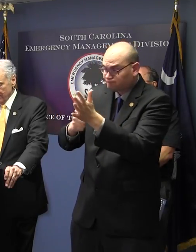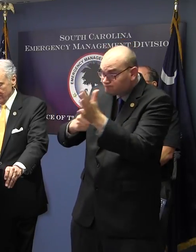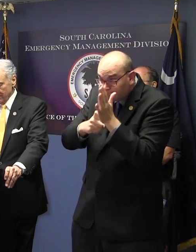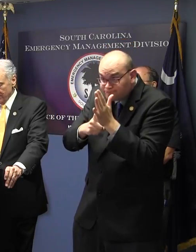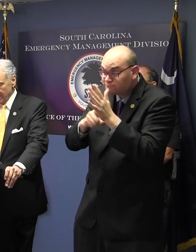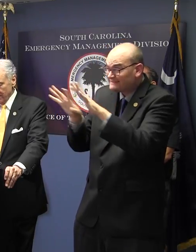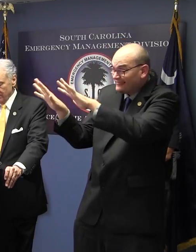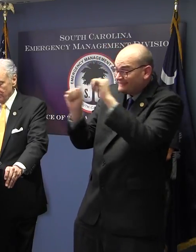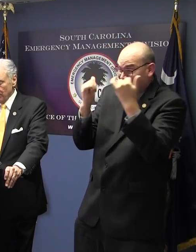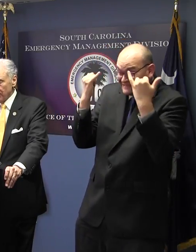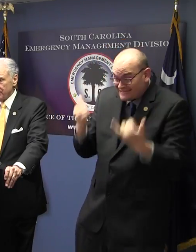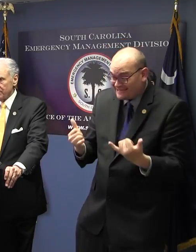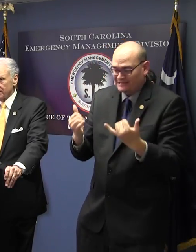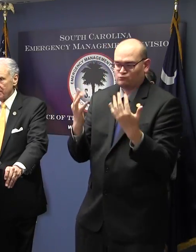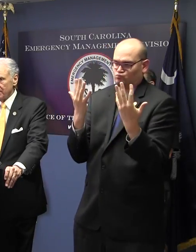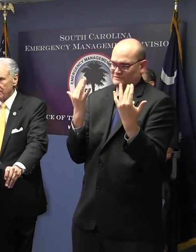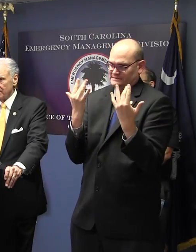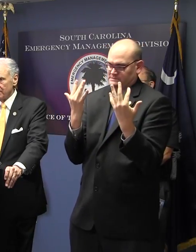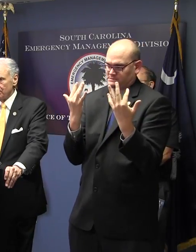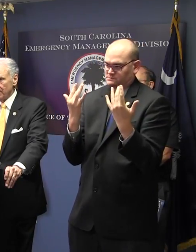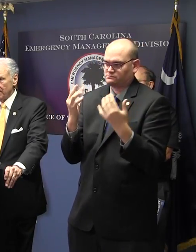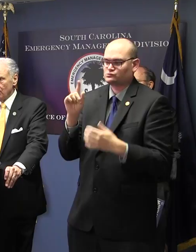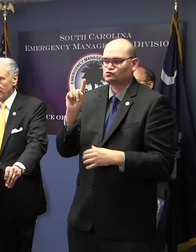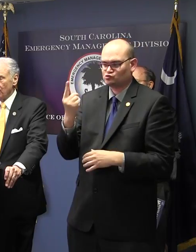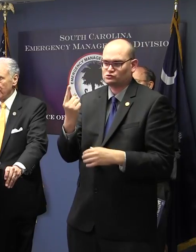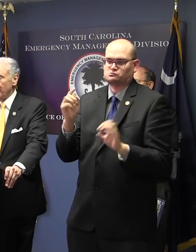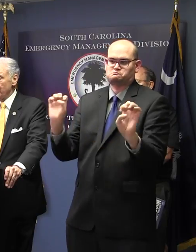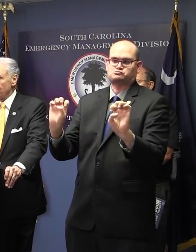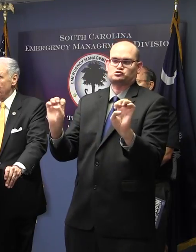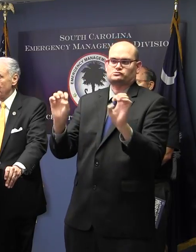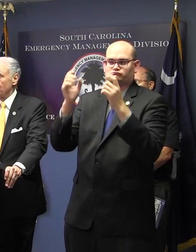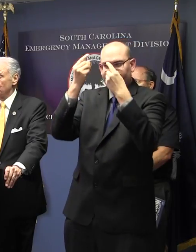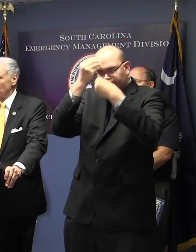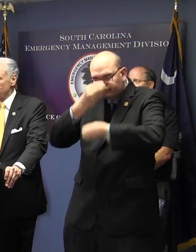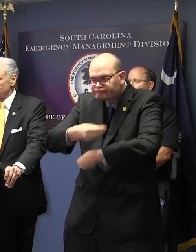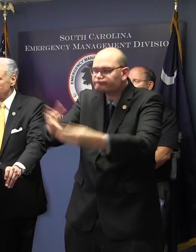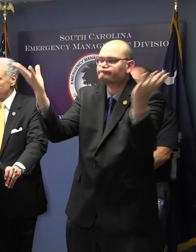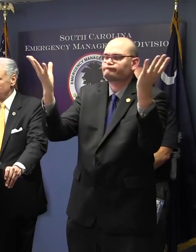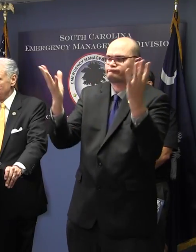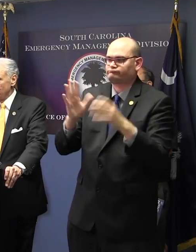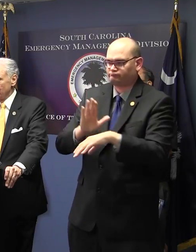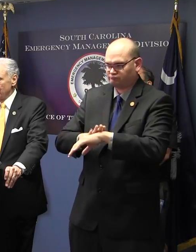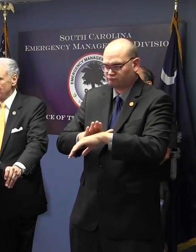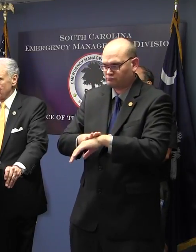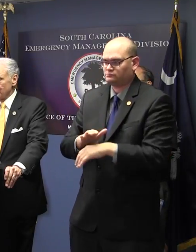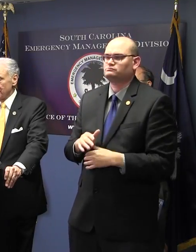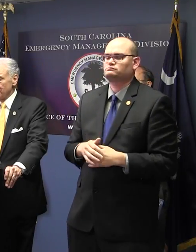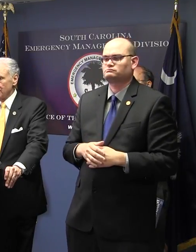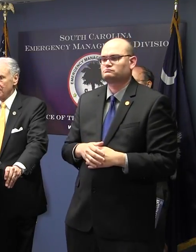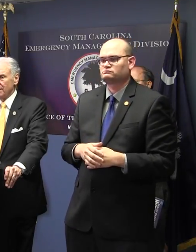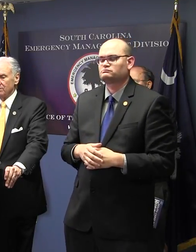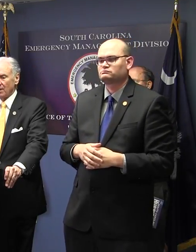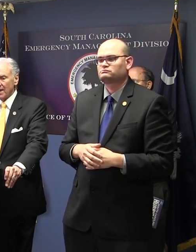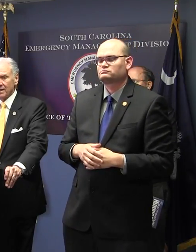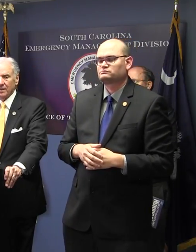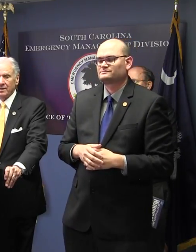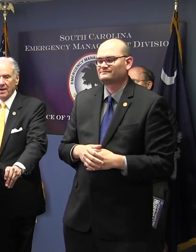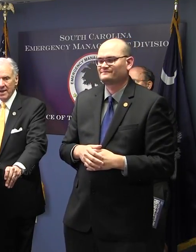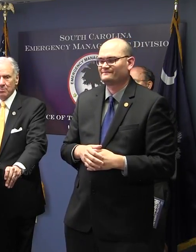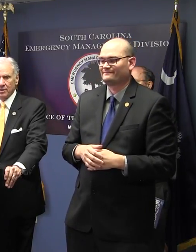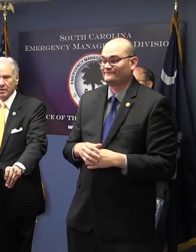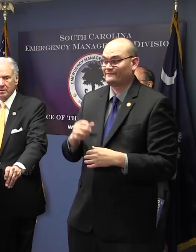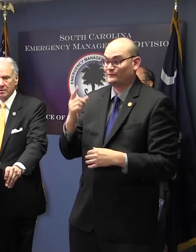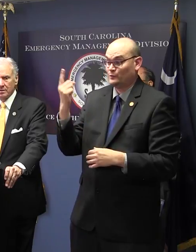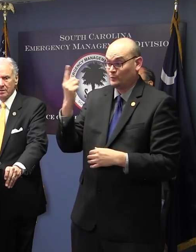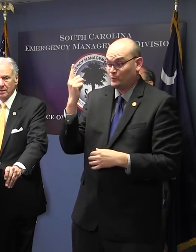This is a state of emergency, meaning we are in a state of emergency. Something is likely